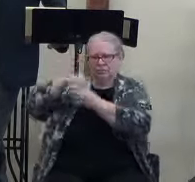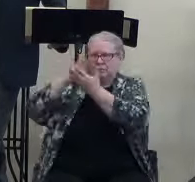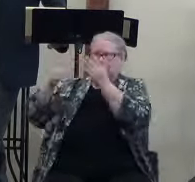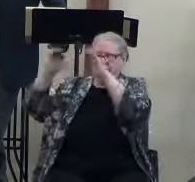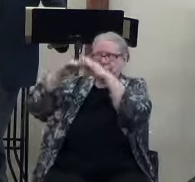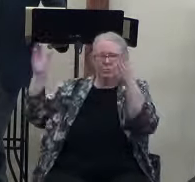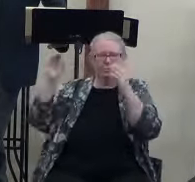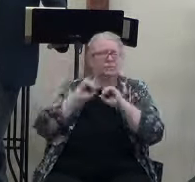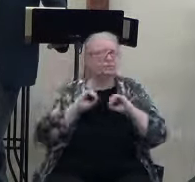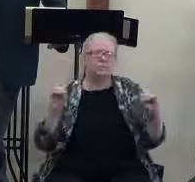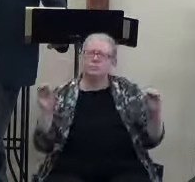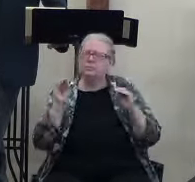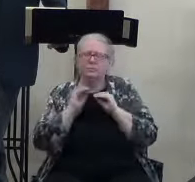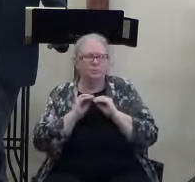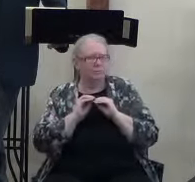sorrow.